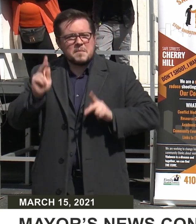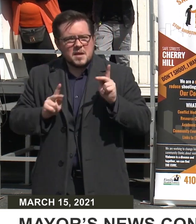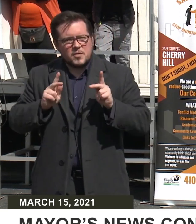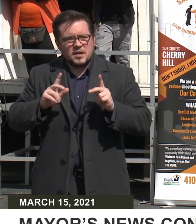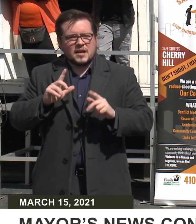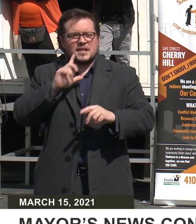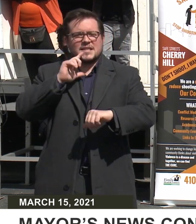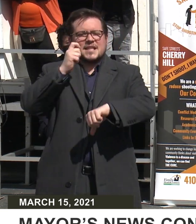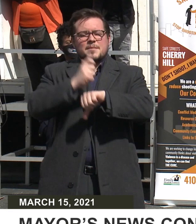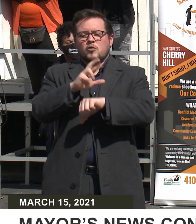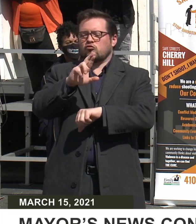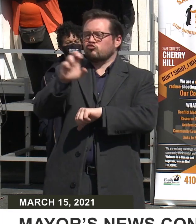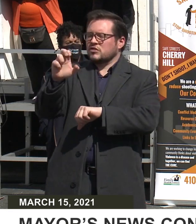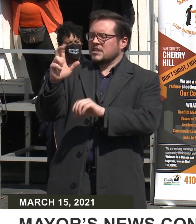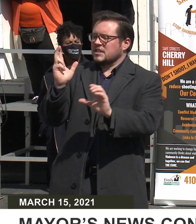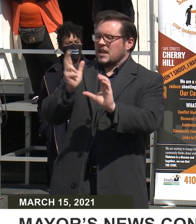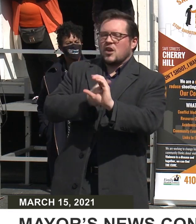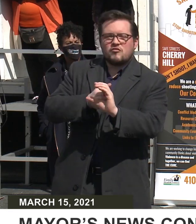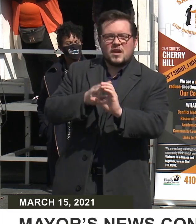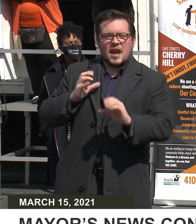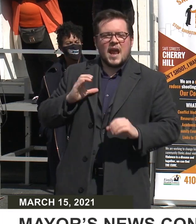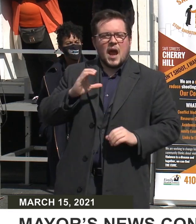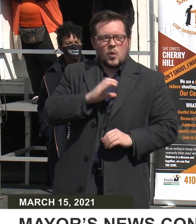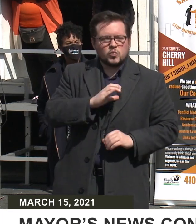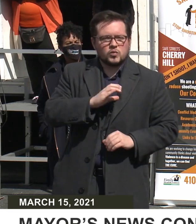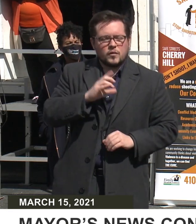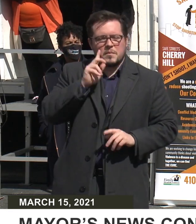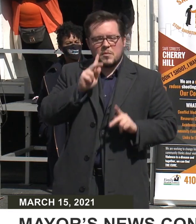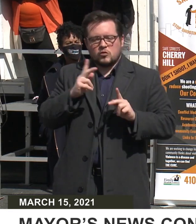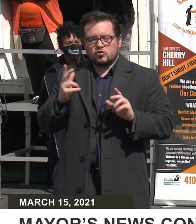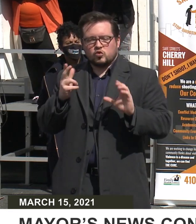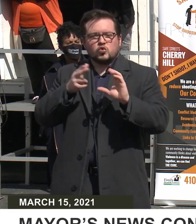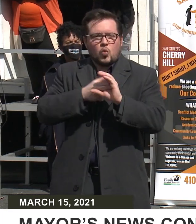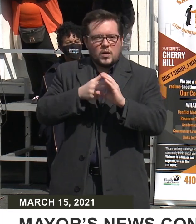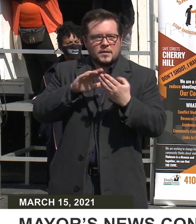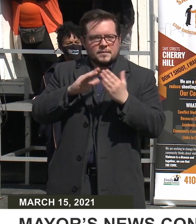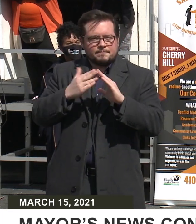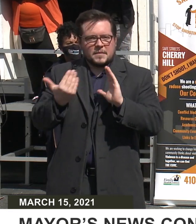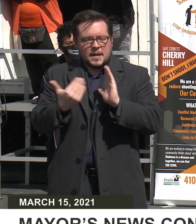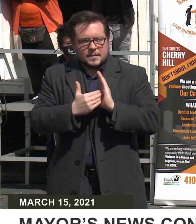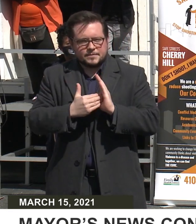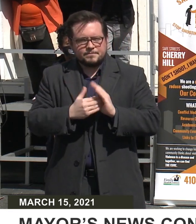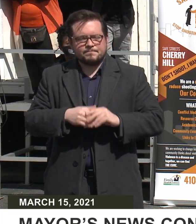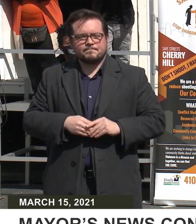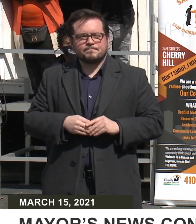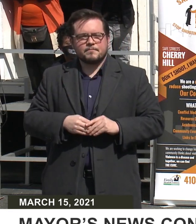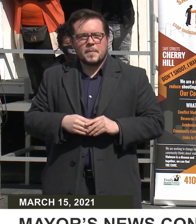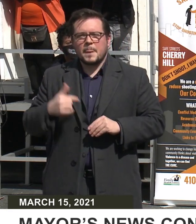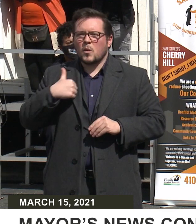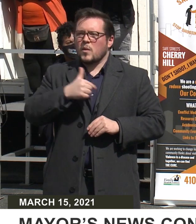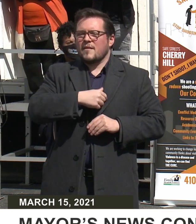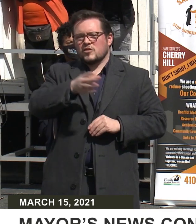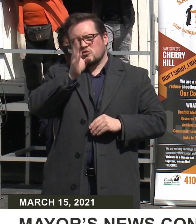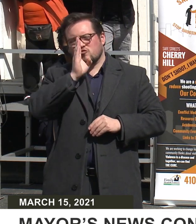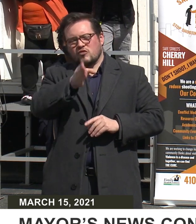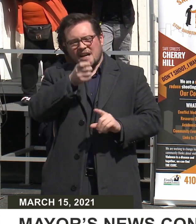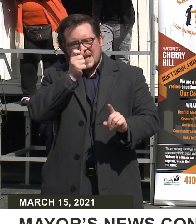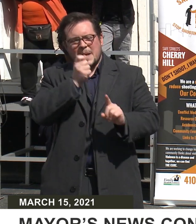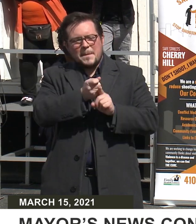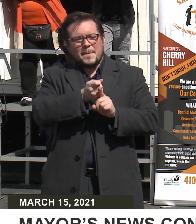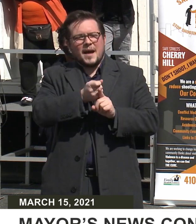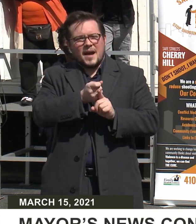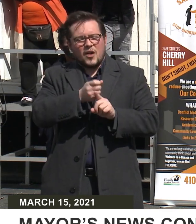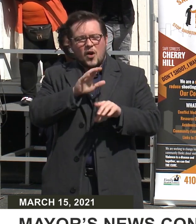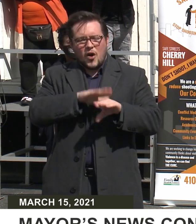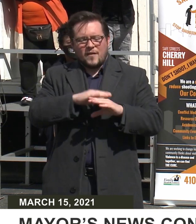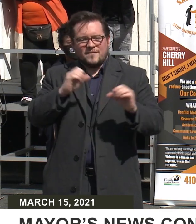reentry council. Addressing broader social determinants of health have a direct impact on acts of violence committed in